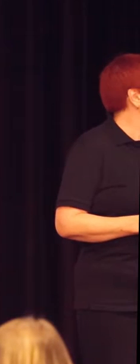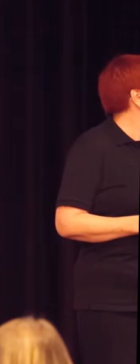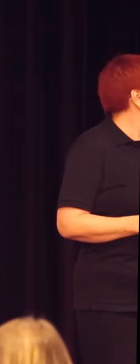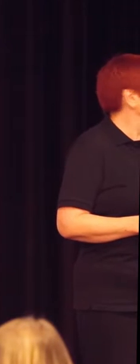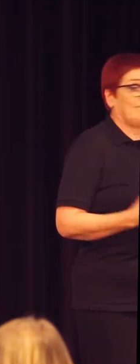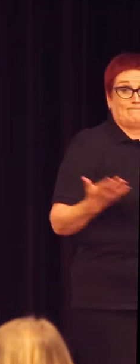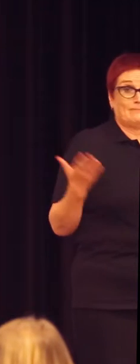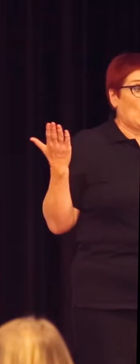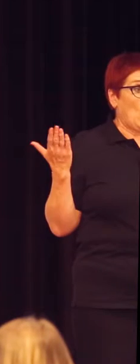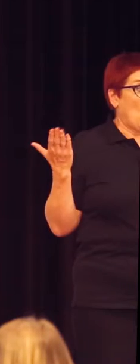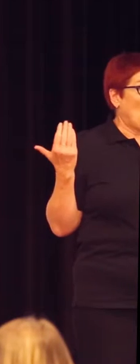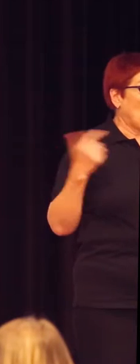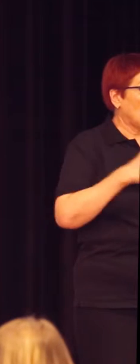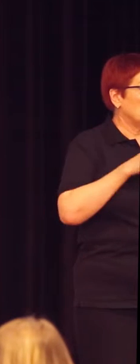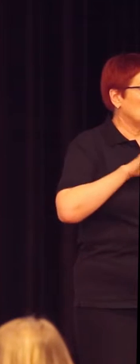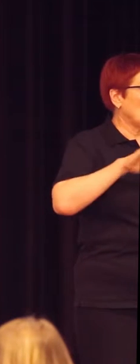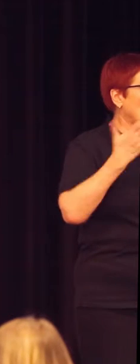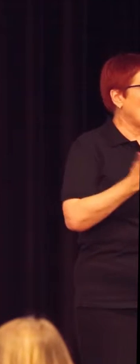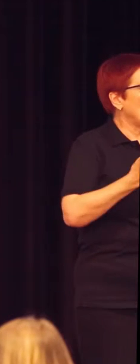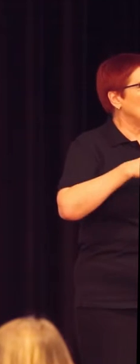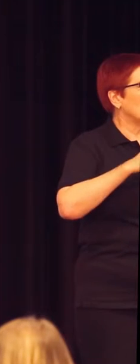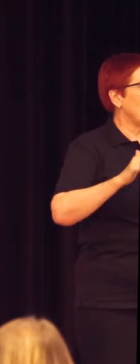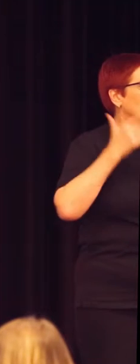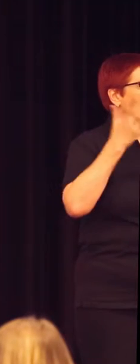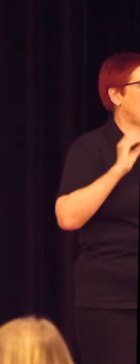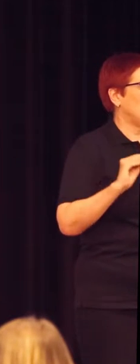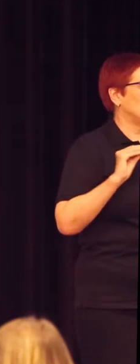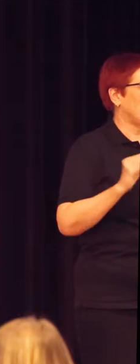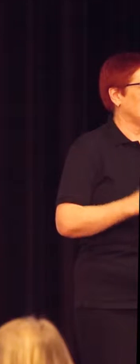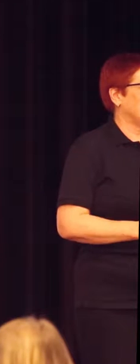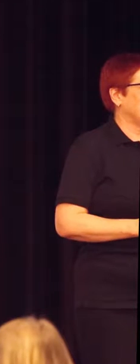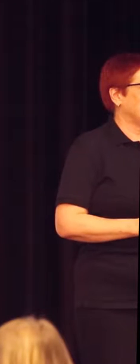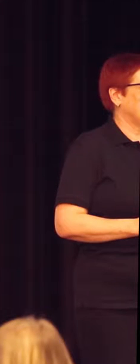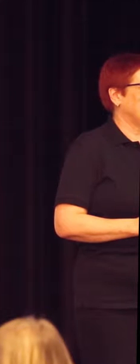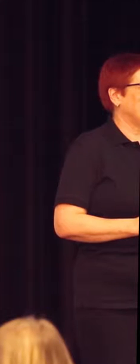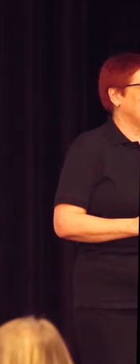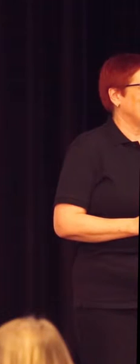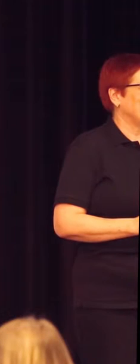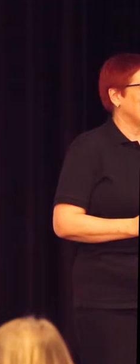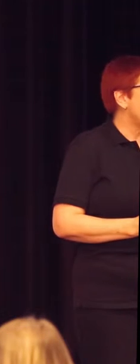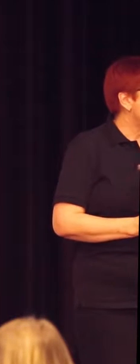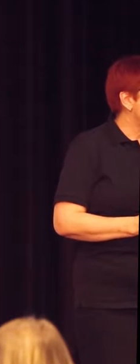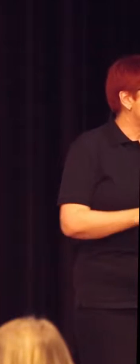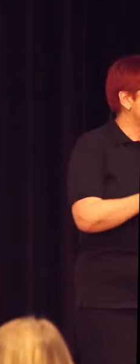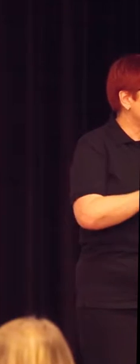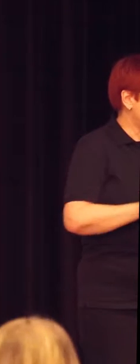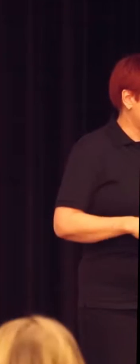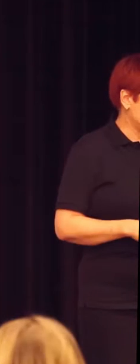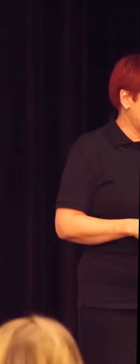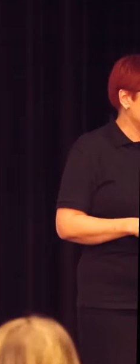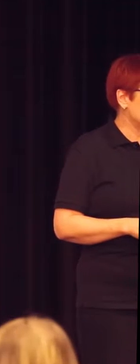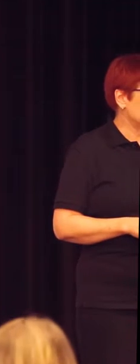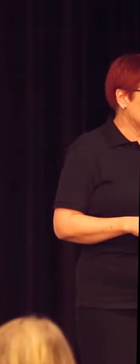Welcome to the world of higher education, where every learning space seems to be